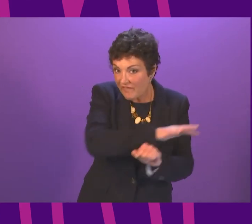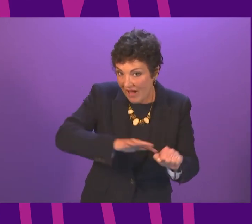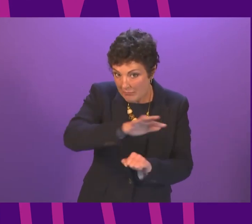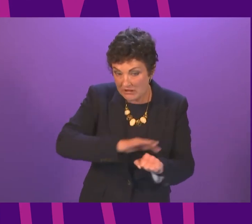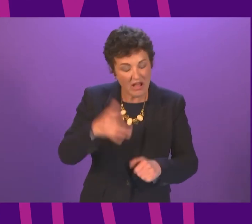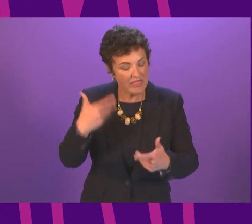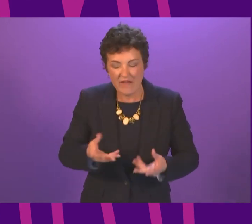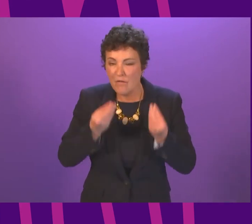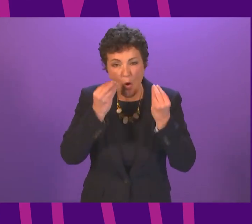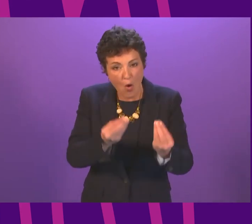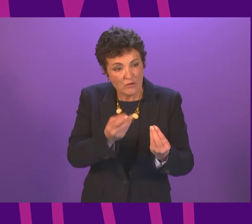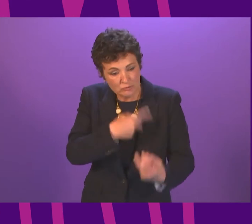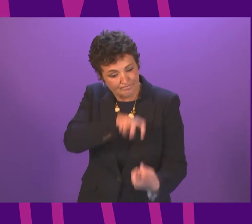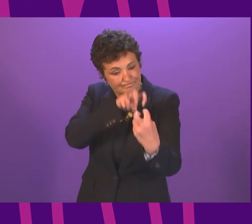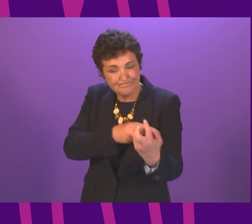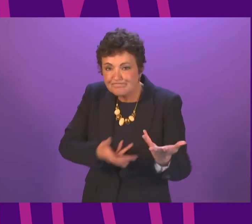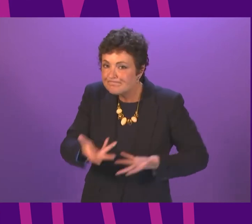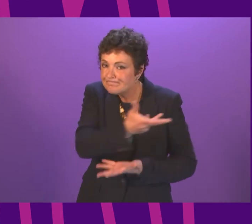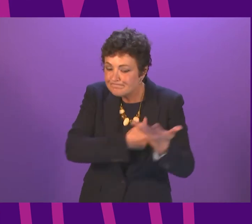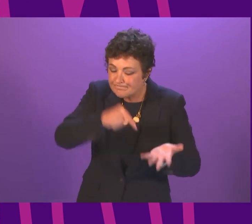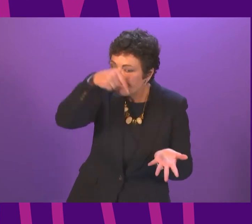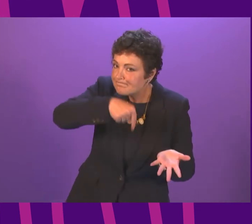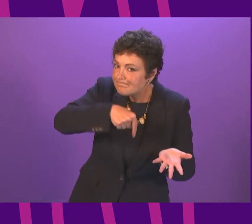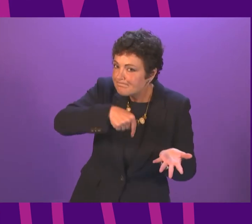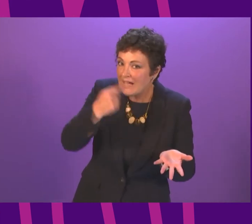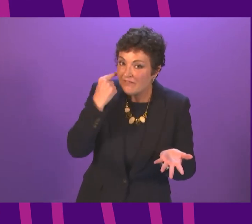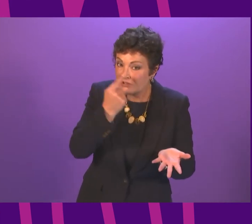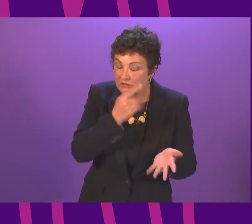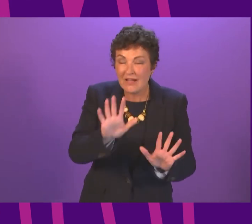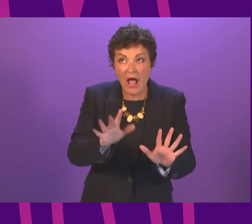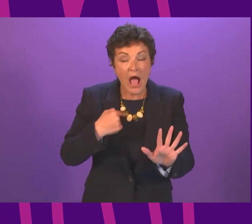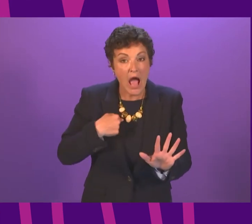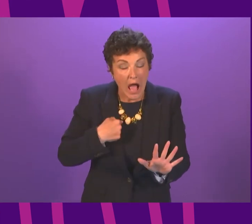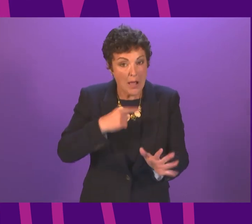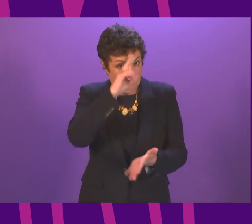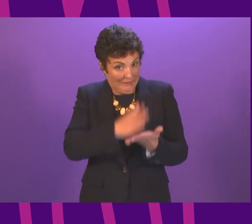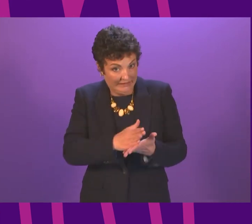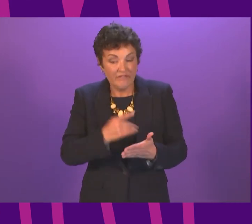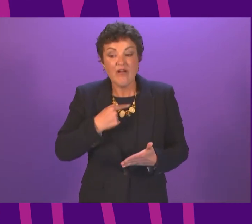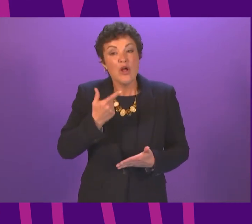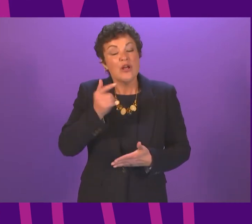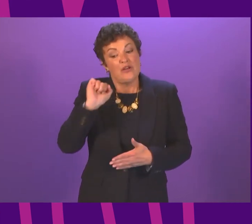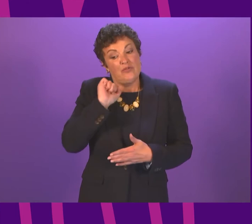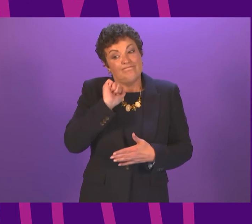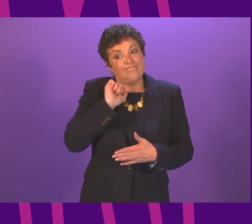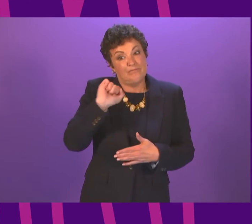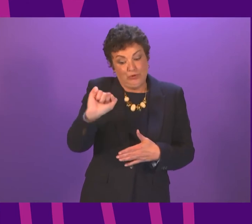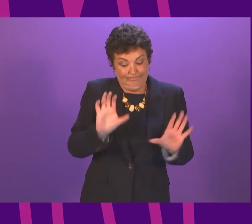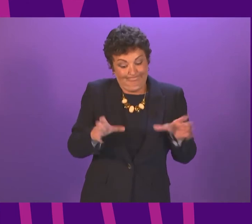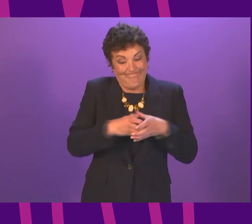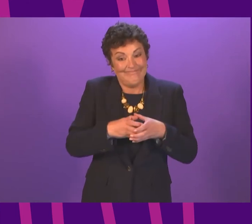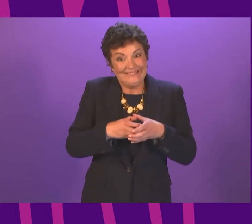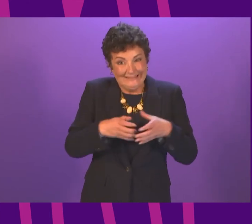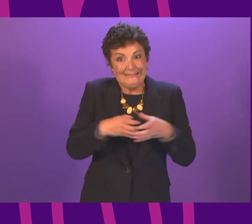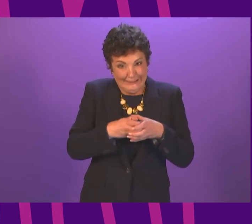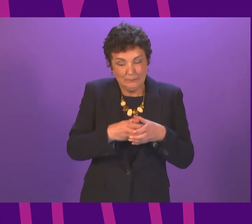individual findings with them. I understand that the review team has managed to contact all families, with